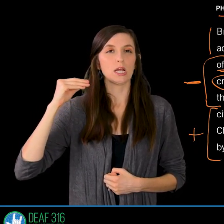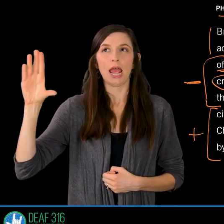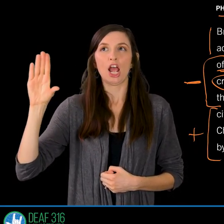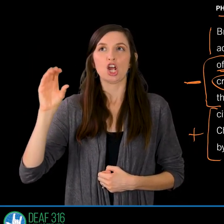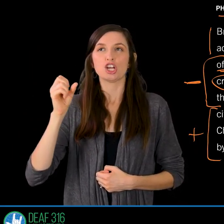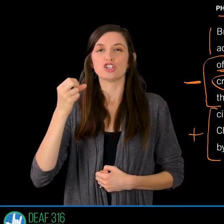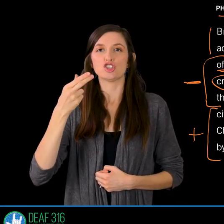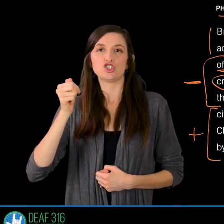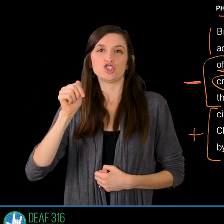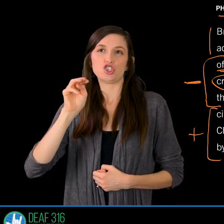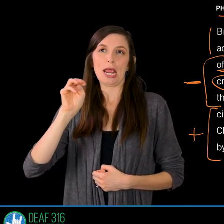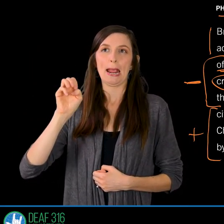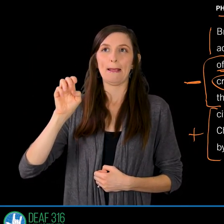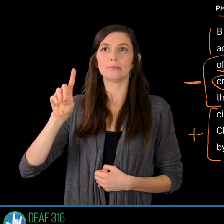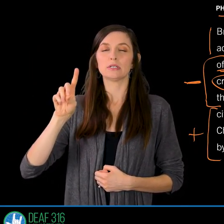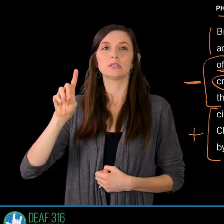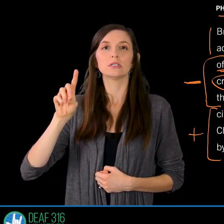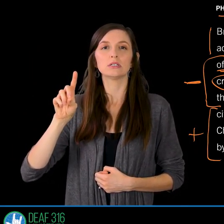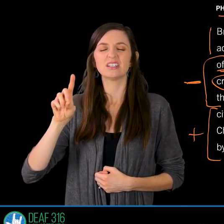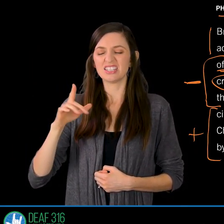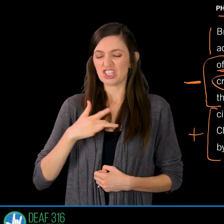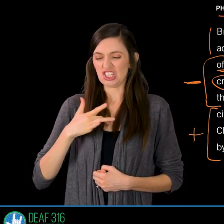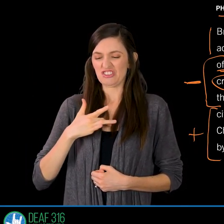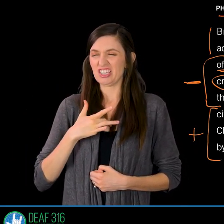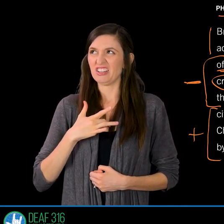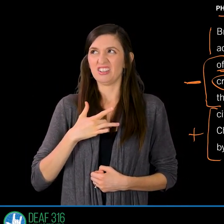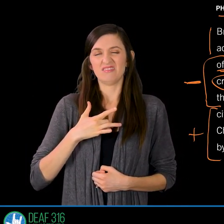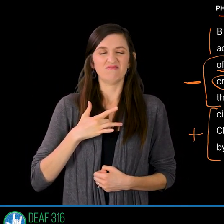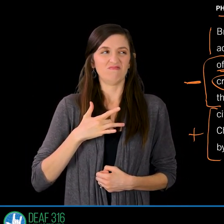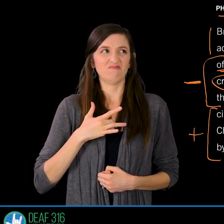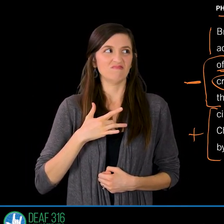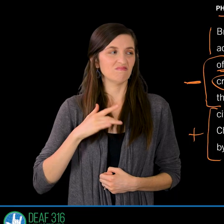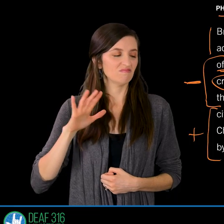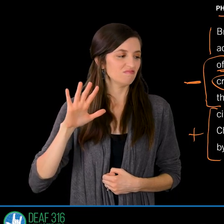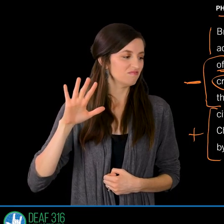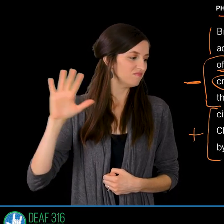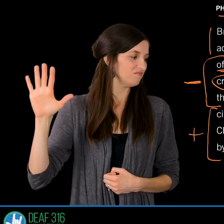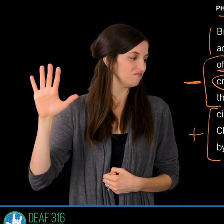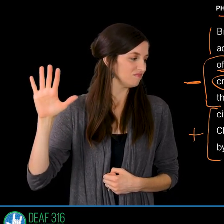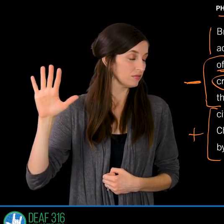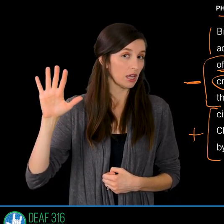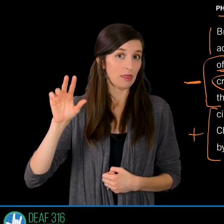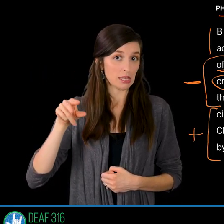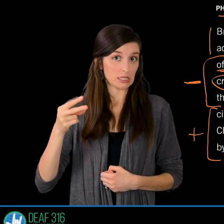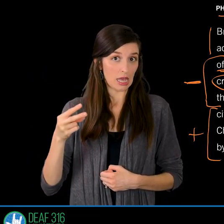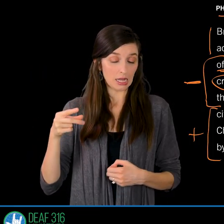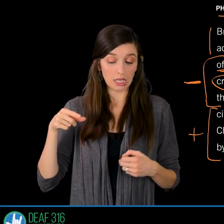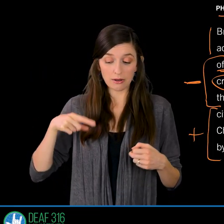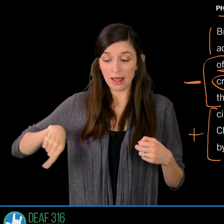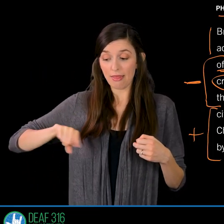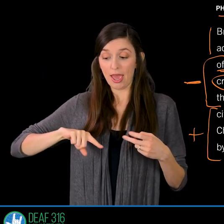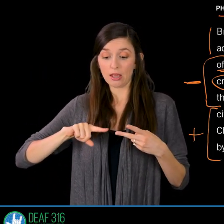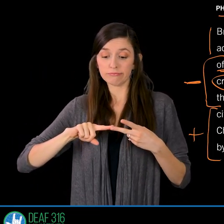Brought into disrepute by this enmity. And too many